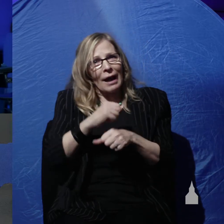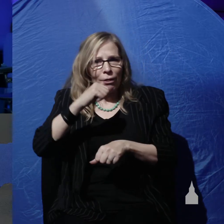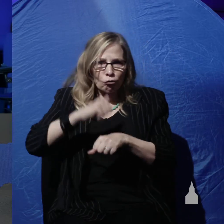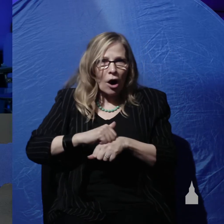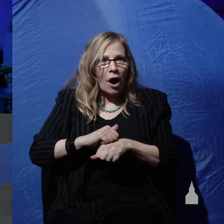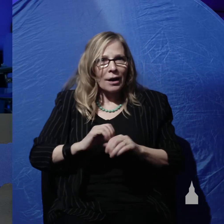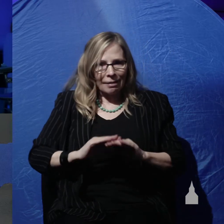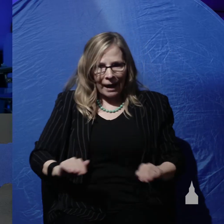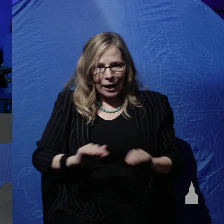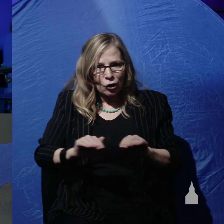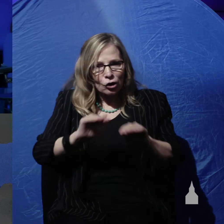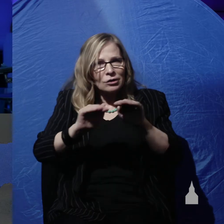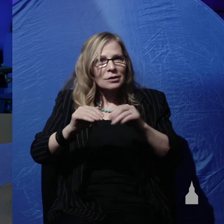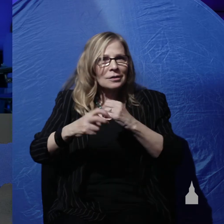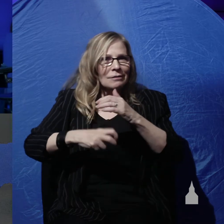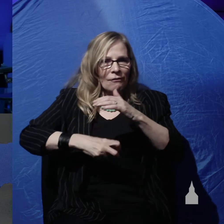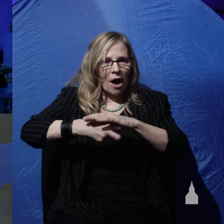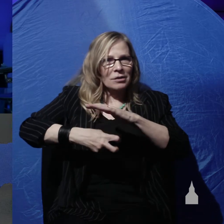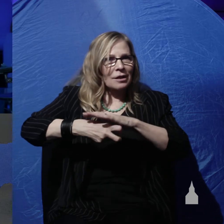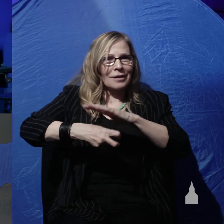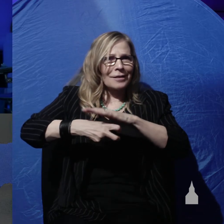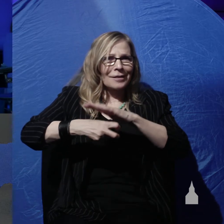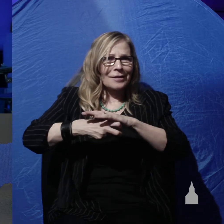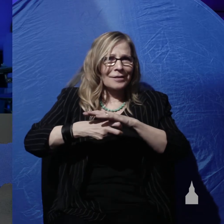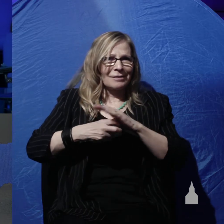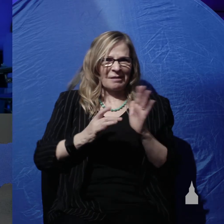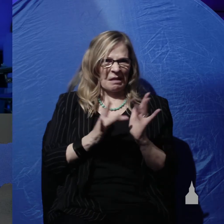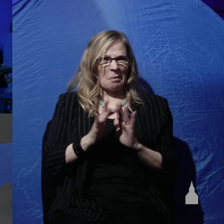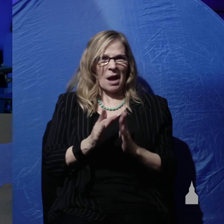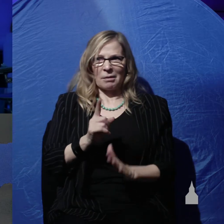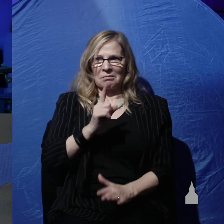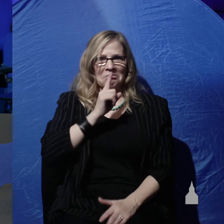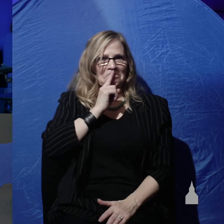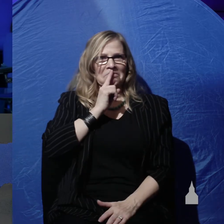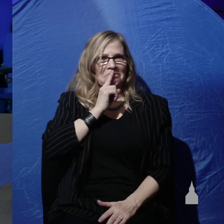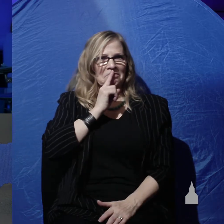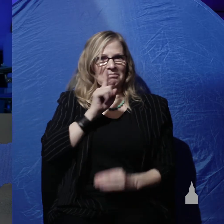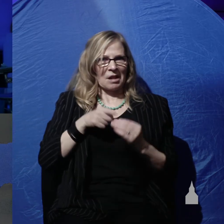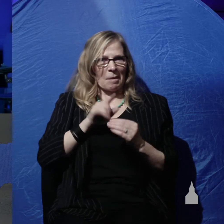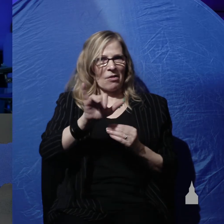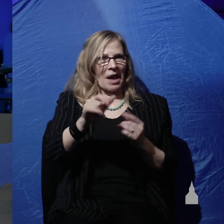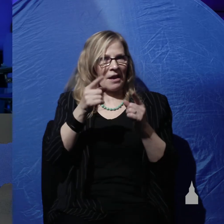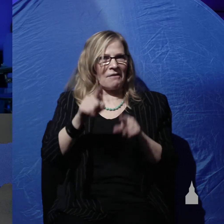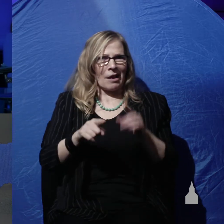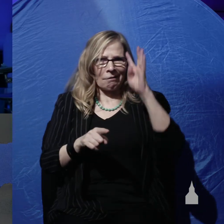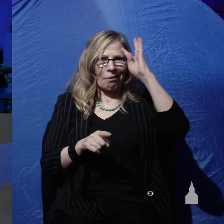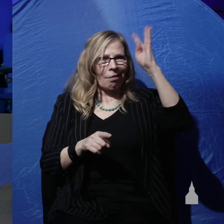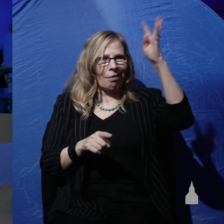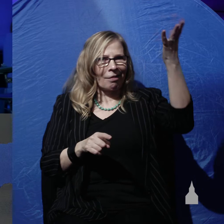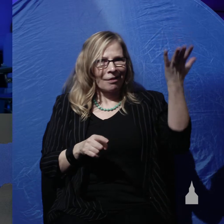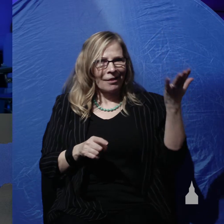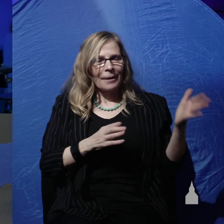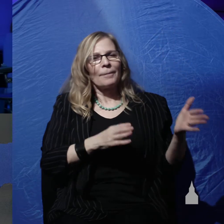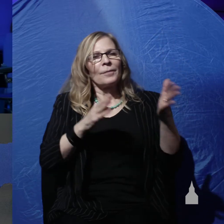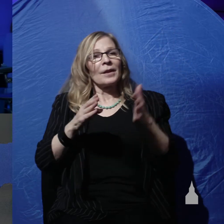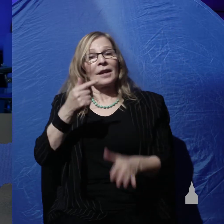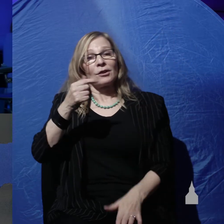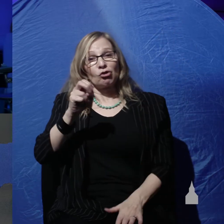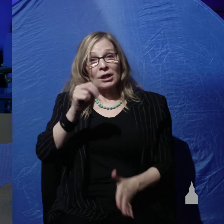the fossils. The Bible doesn't talk about such an event. And then you have Genesis one verse two the earth was formless and